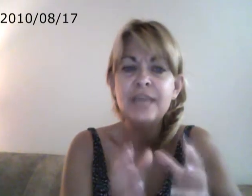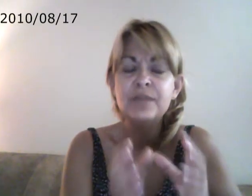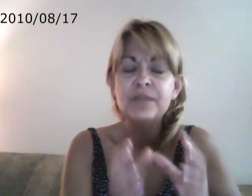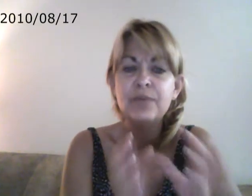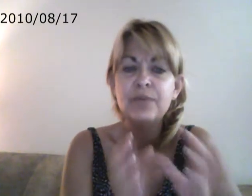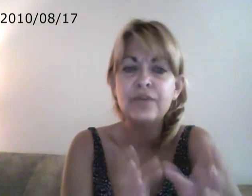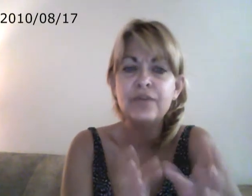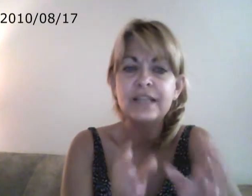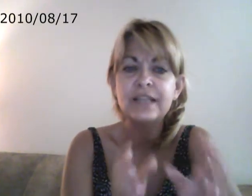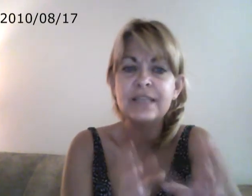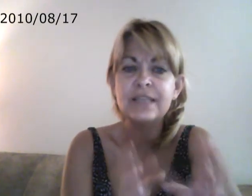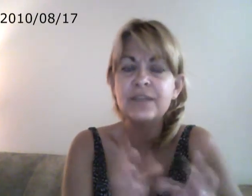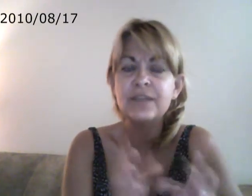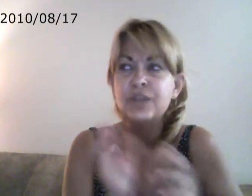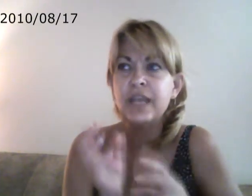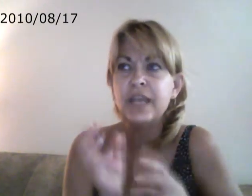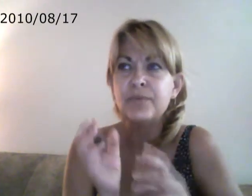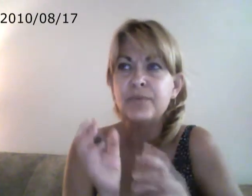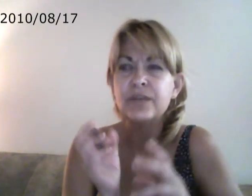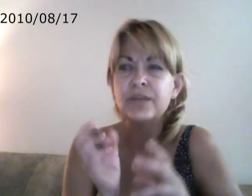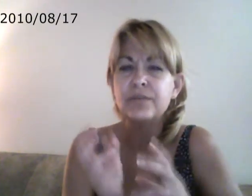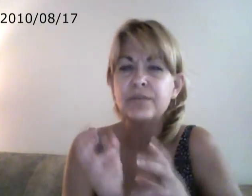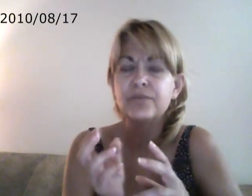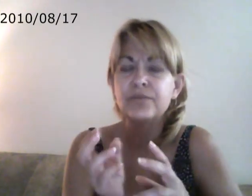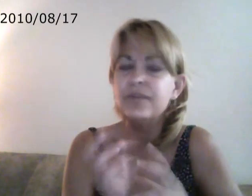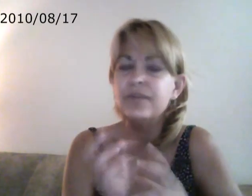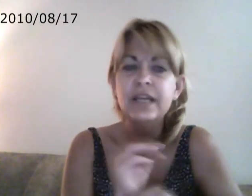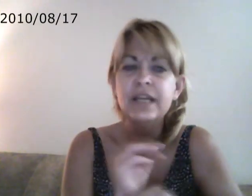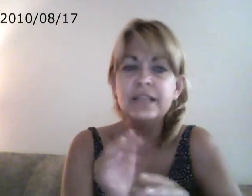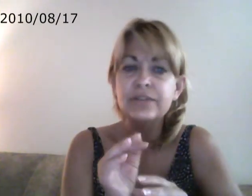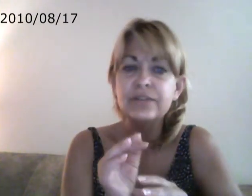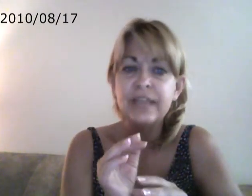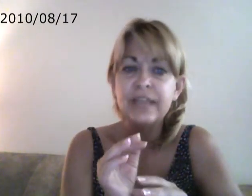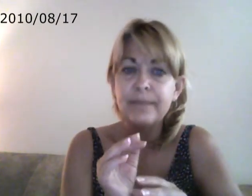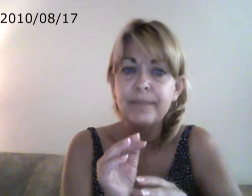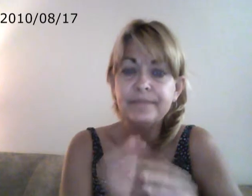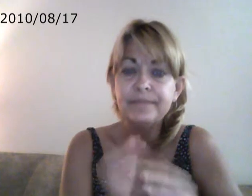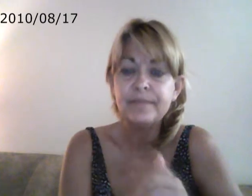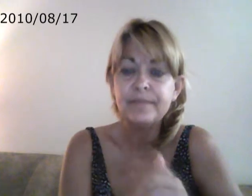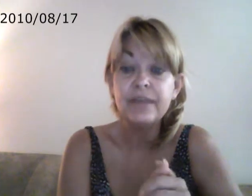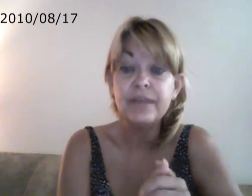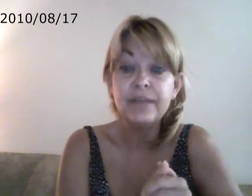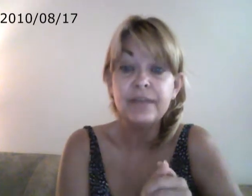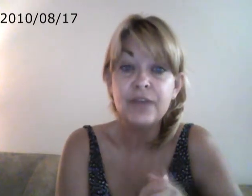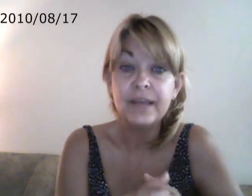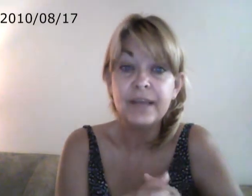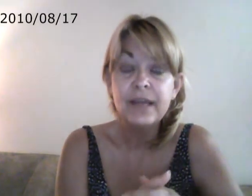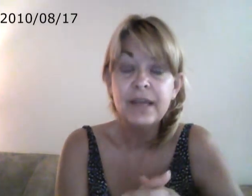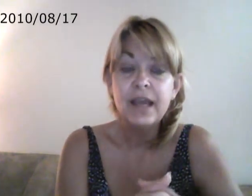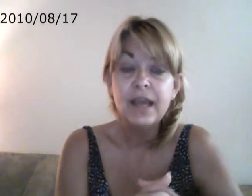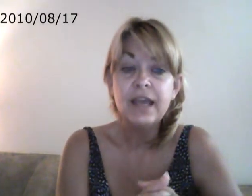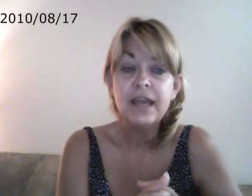to be perfect at something to gain parental approval is a losing game. But they'll keep trying. And